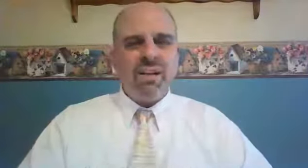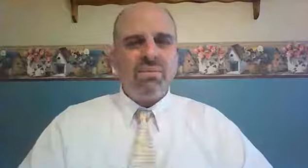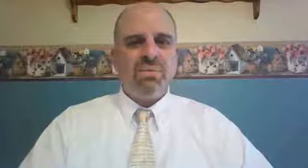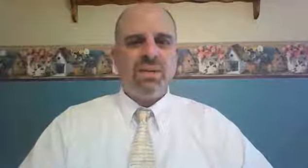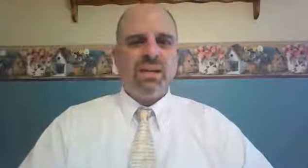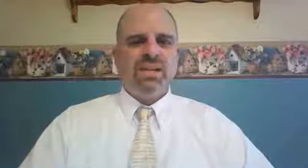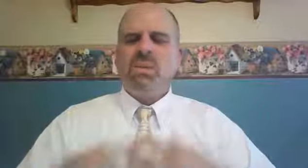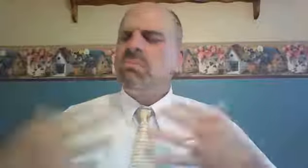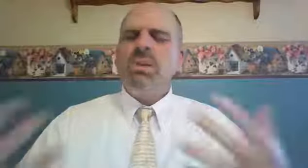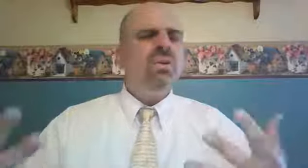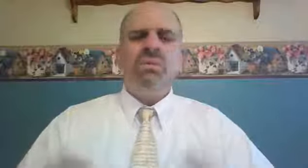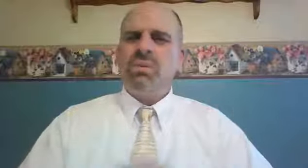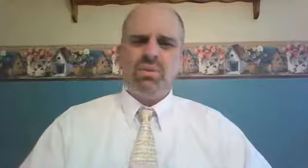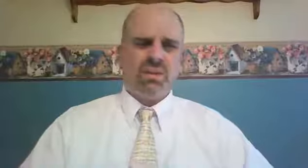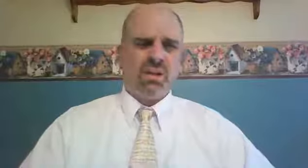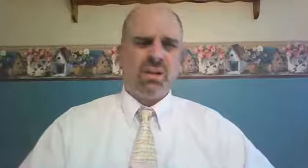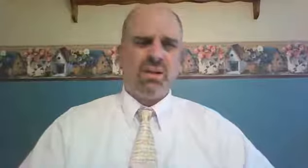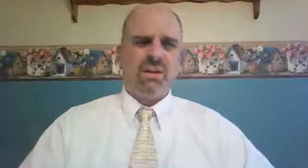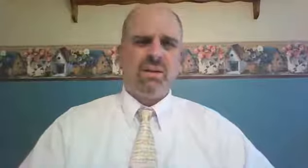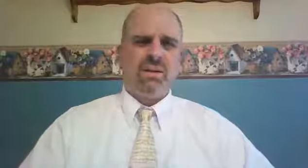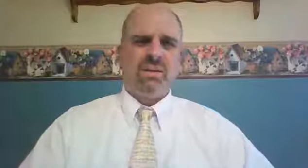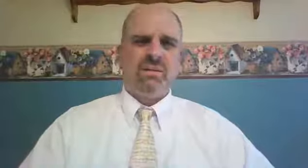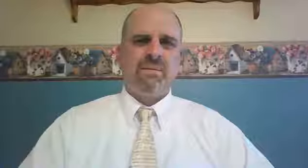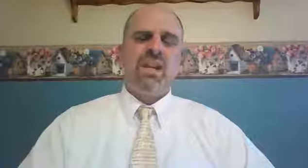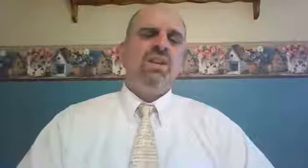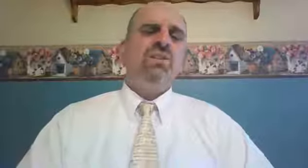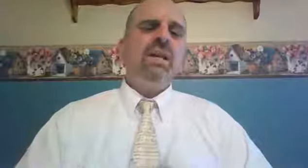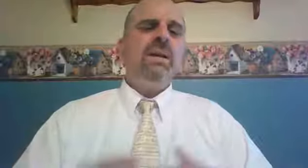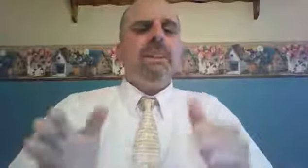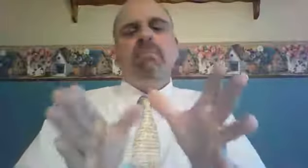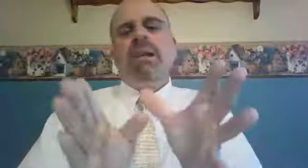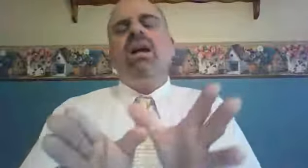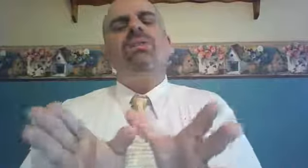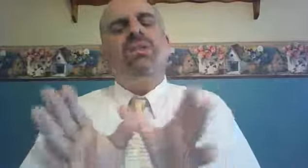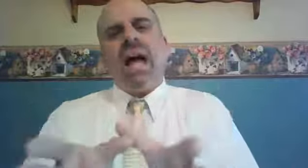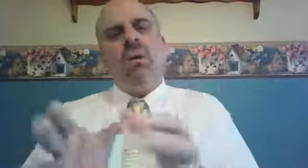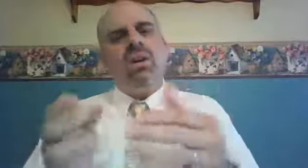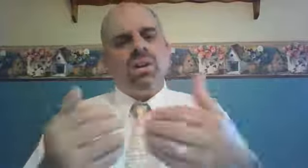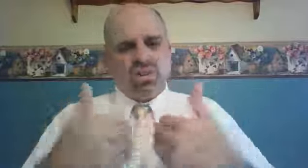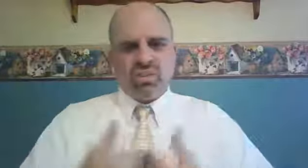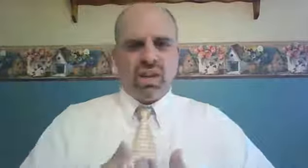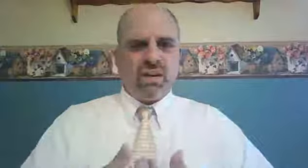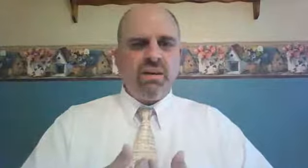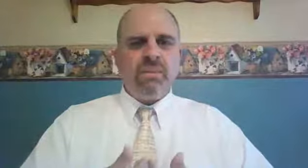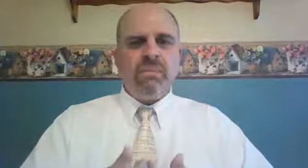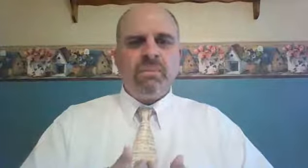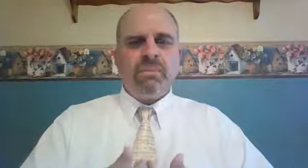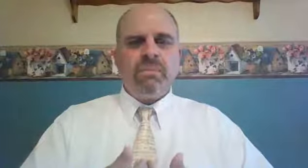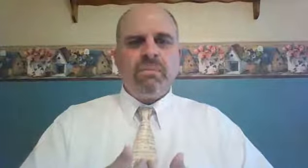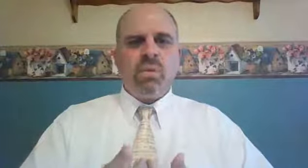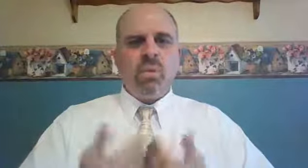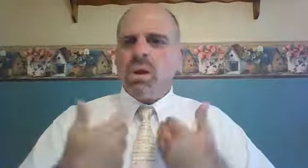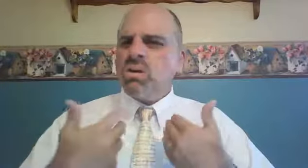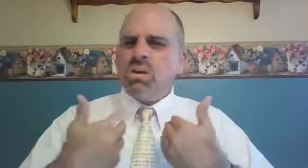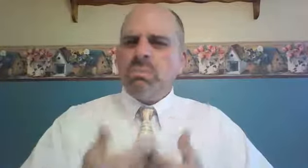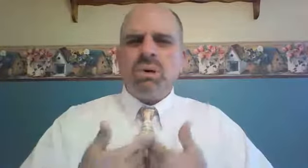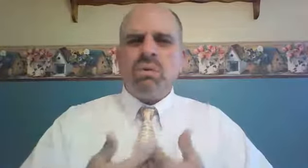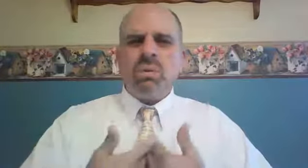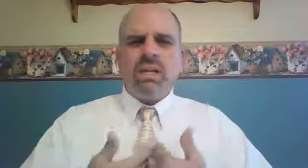It's a beautiful story. You see, because of our sin, we are spiritually